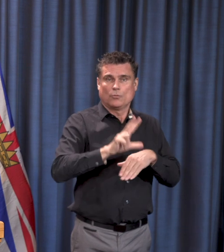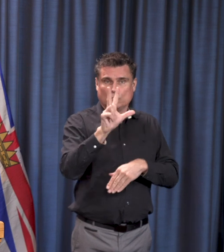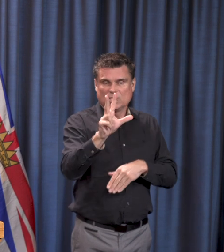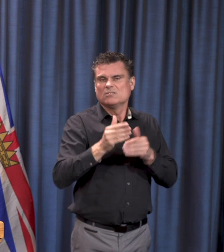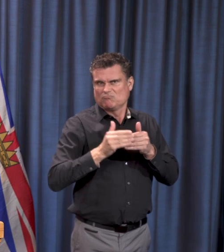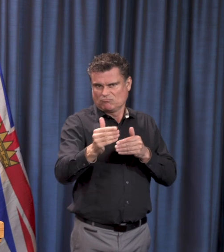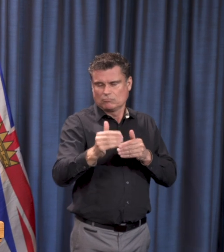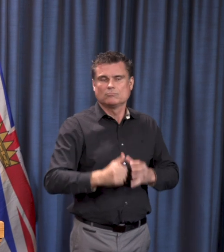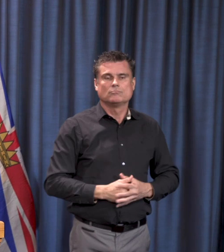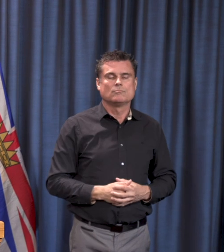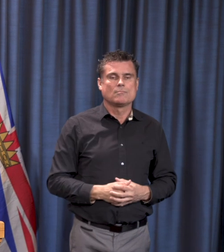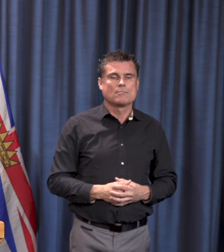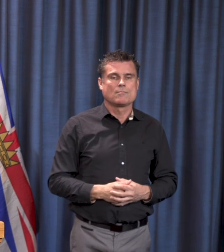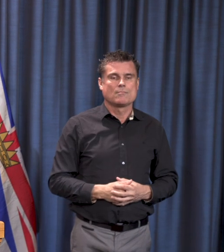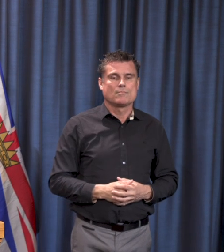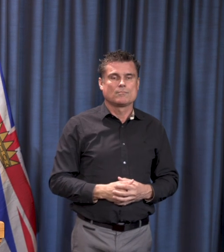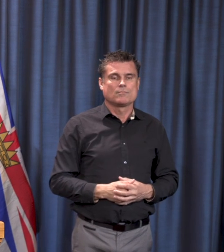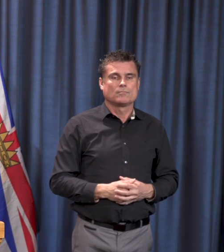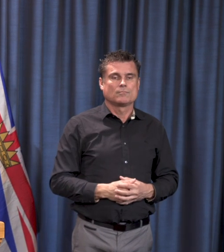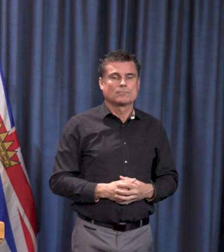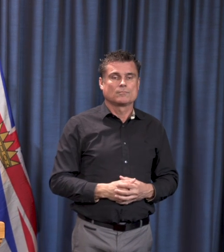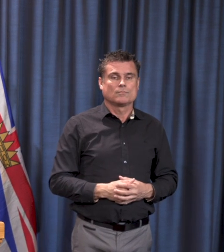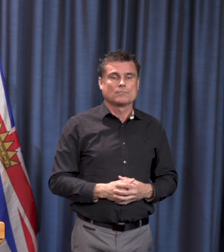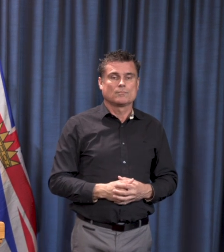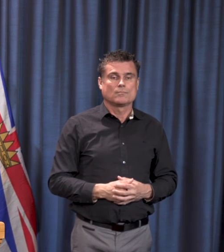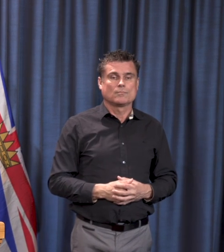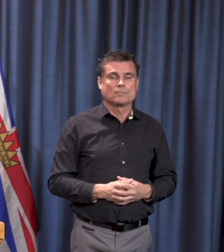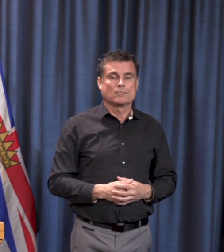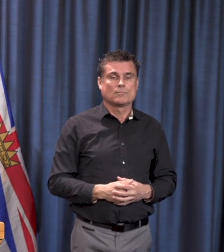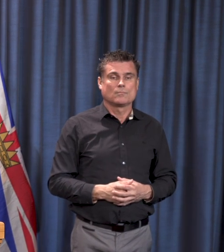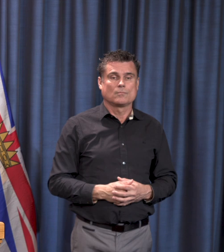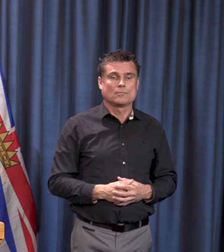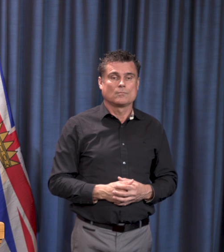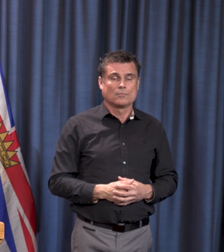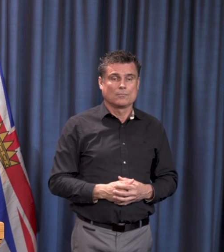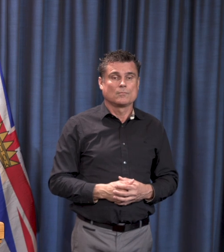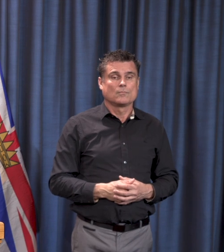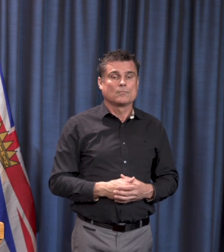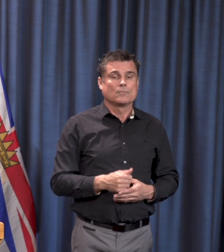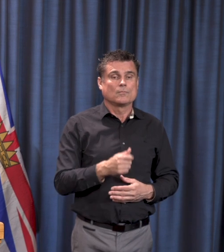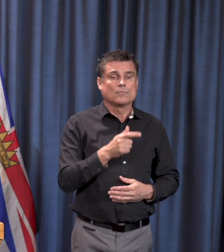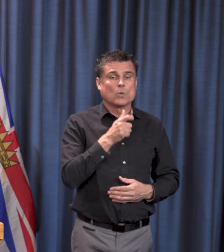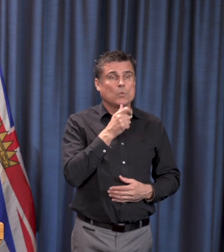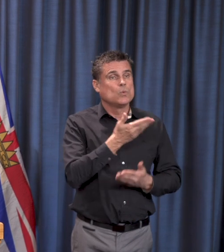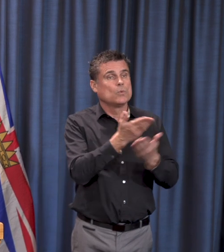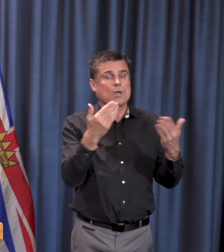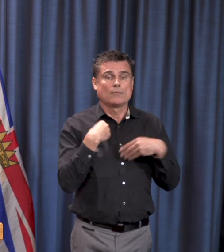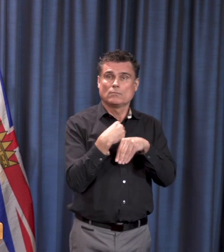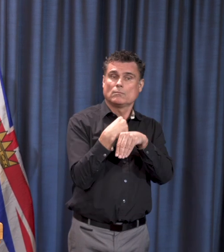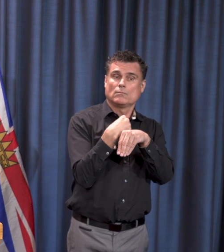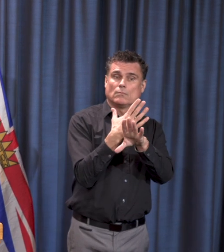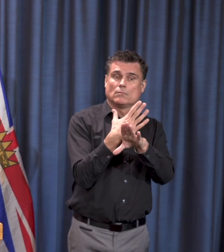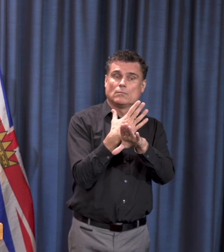Gallery Theater. To our broadcasters who created a pool video system that reduces the number of cameras in the room, we thank you for doing